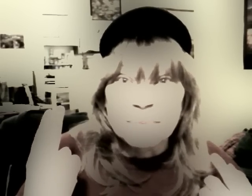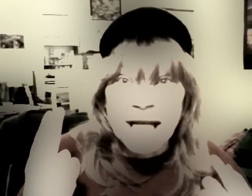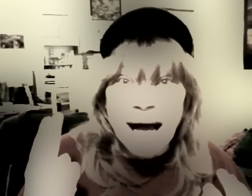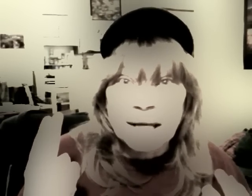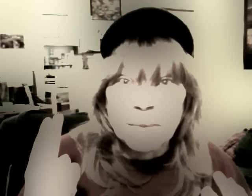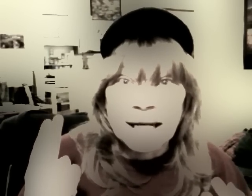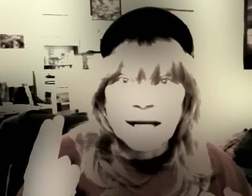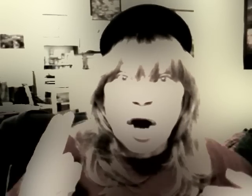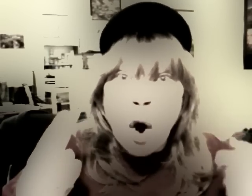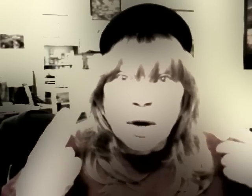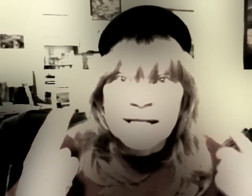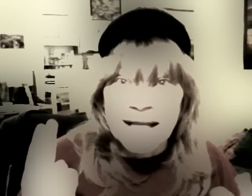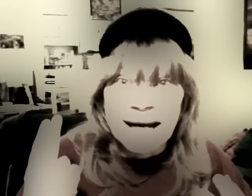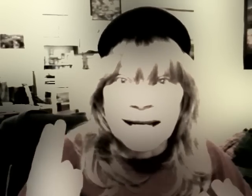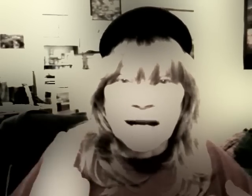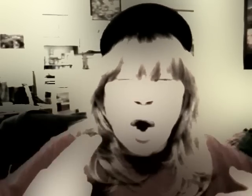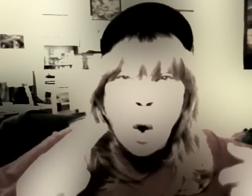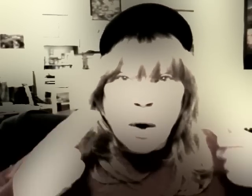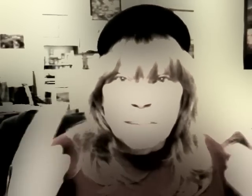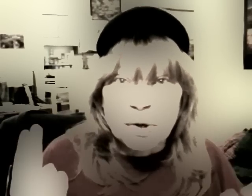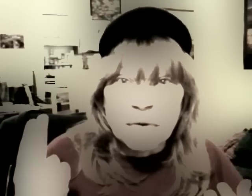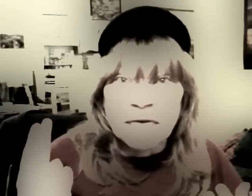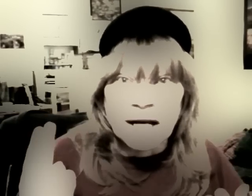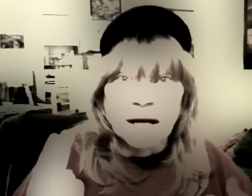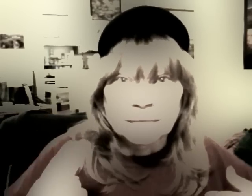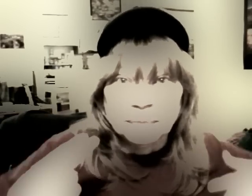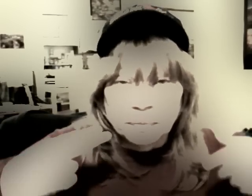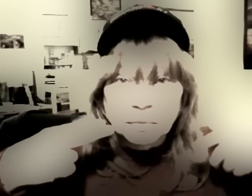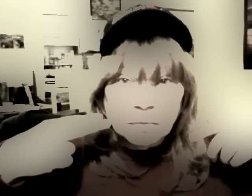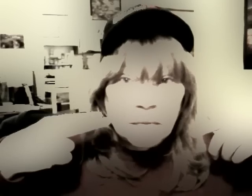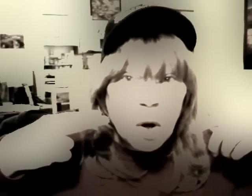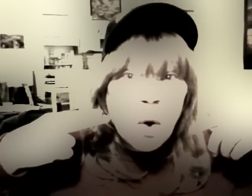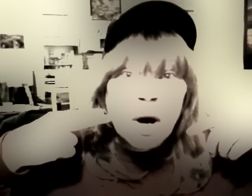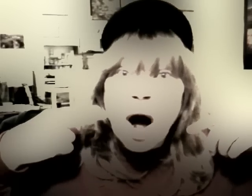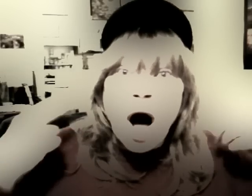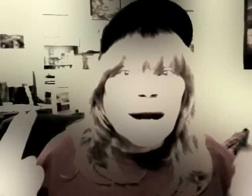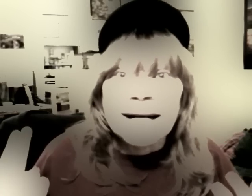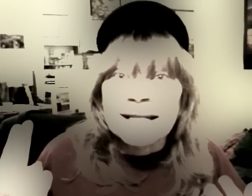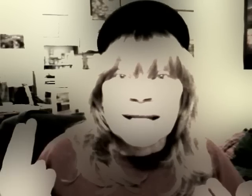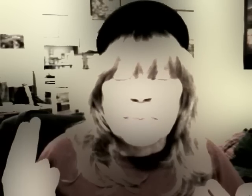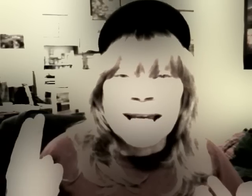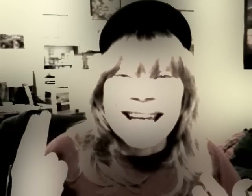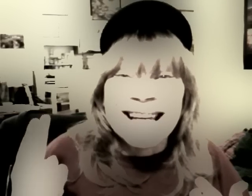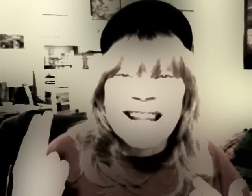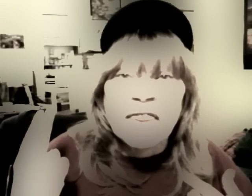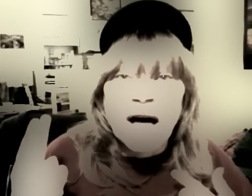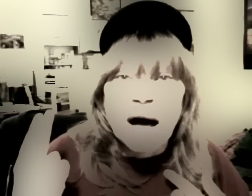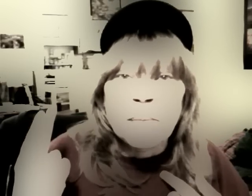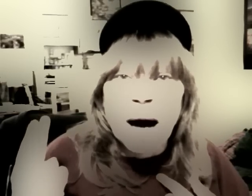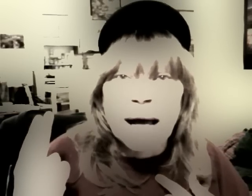documenting or citing or proving or auditing something in the Bible.